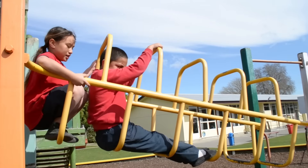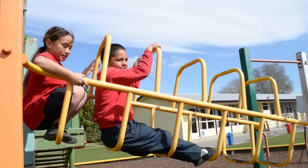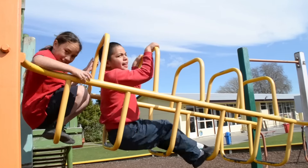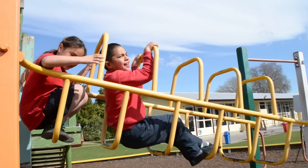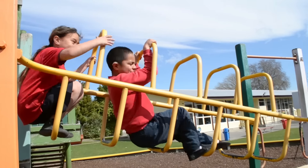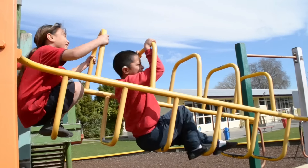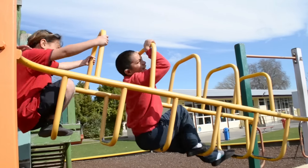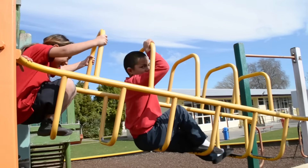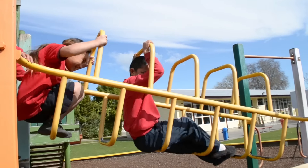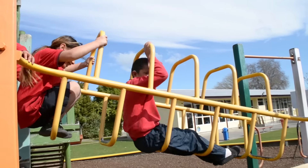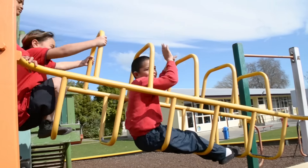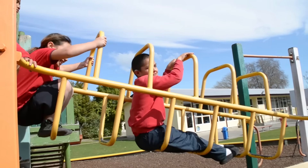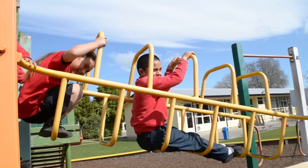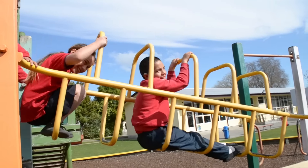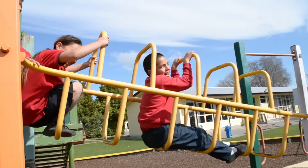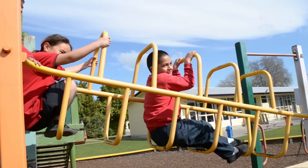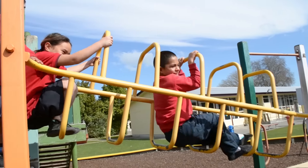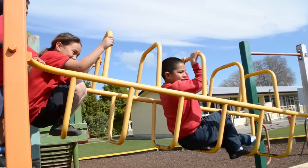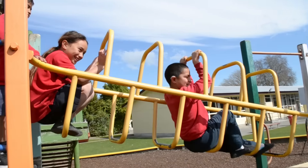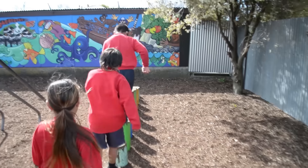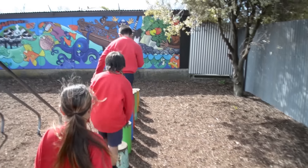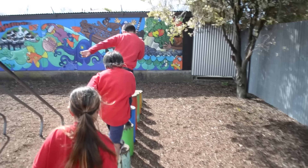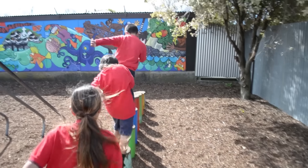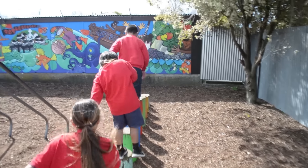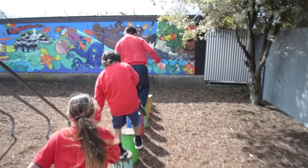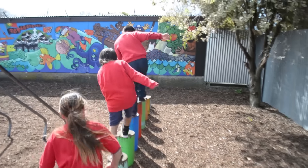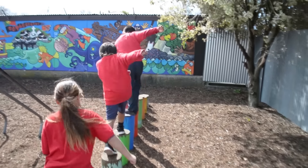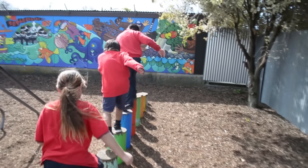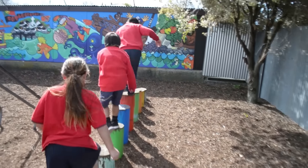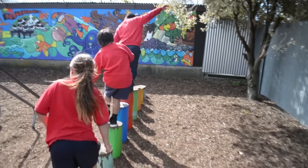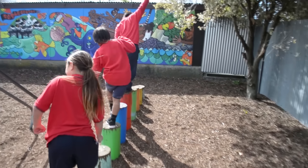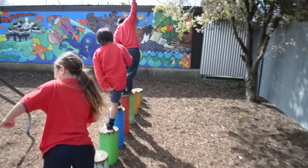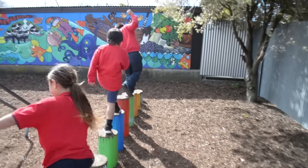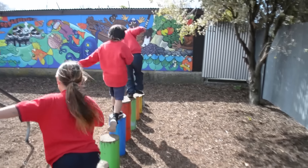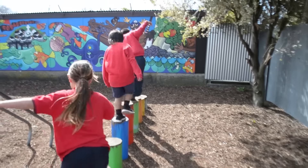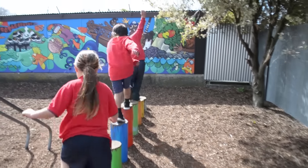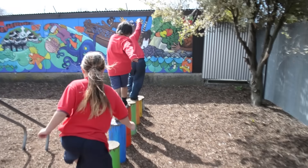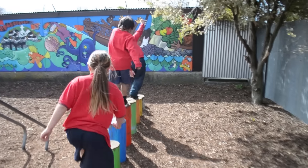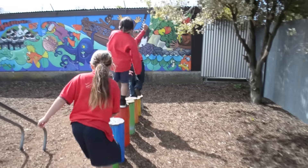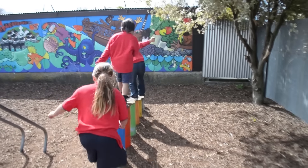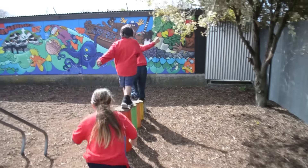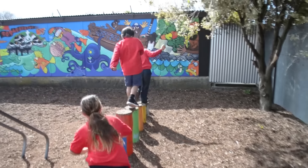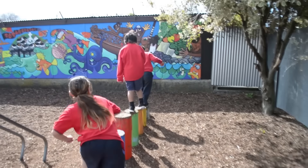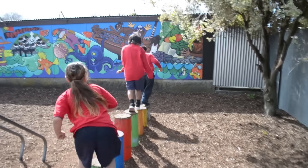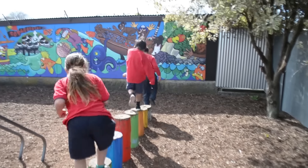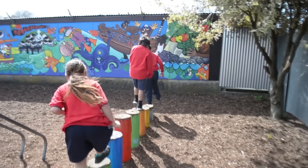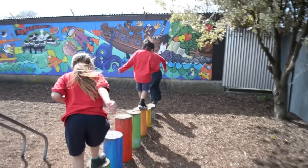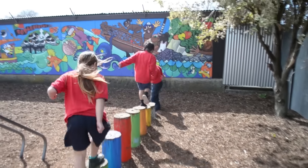Take your time You and me together Any kind of weather Take me easy